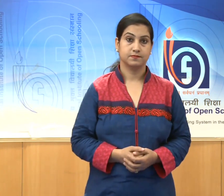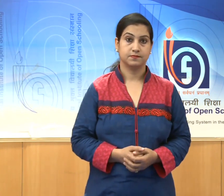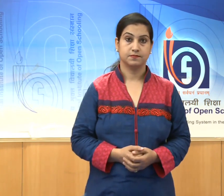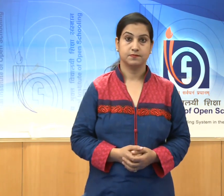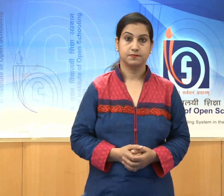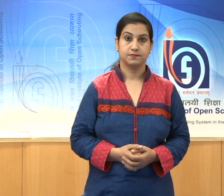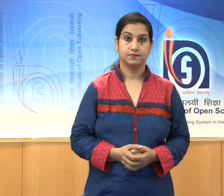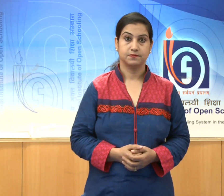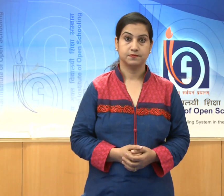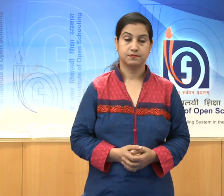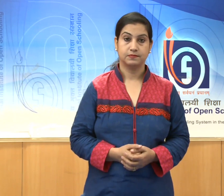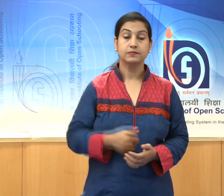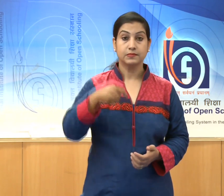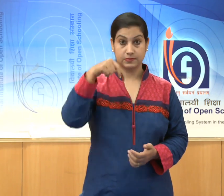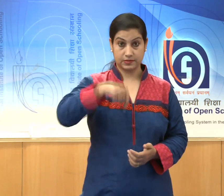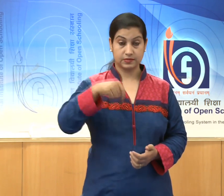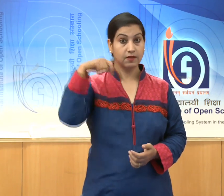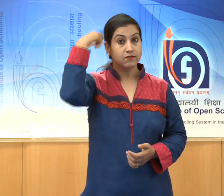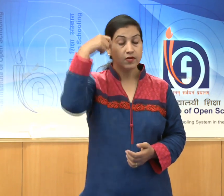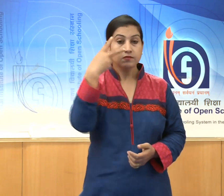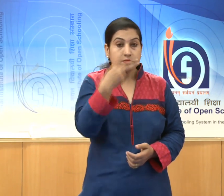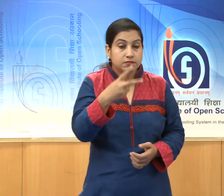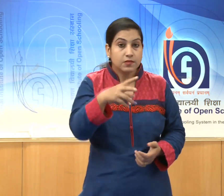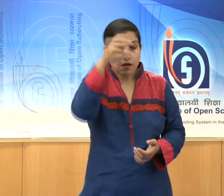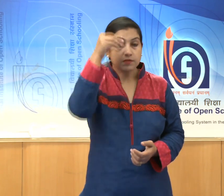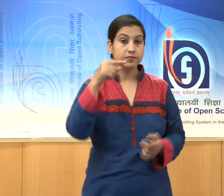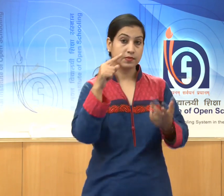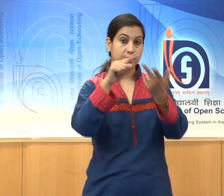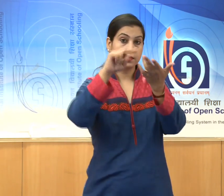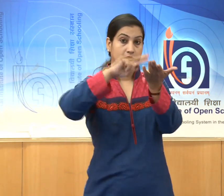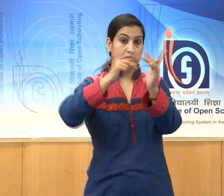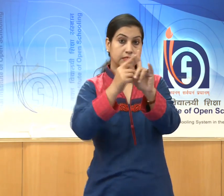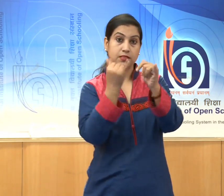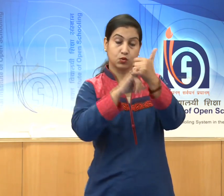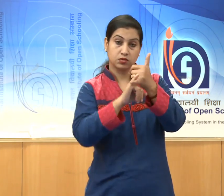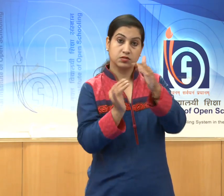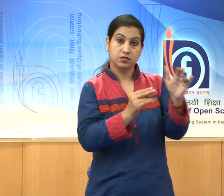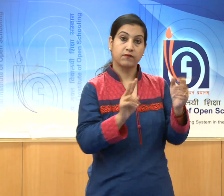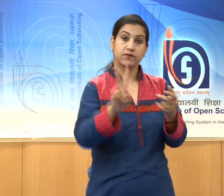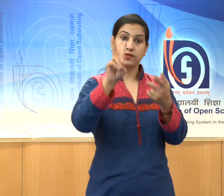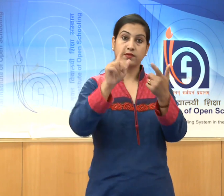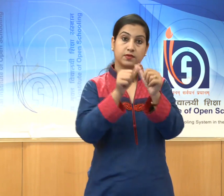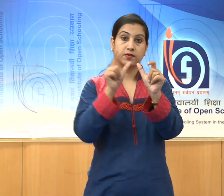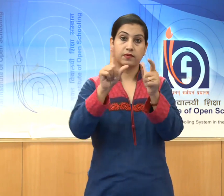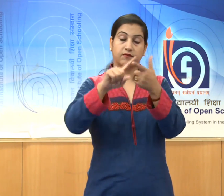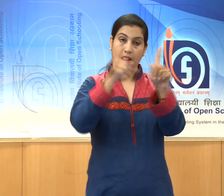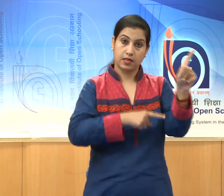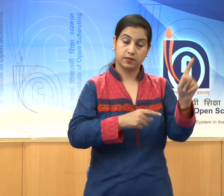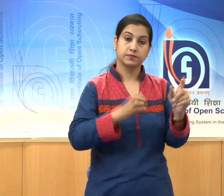In this valley, civilisation was named